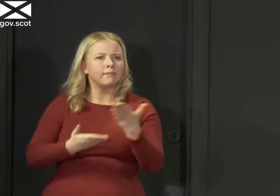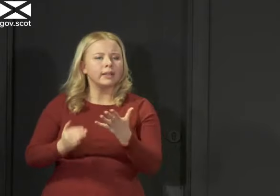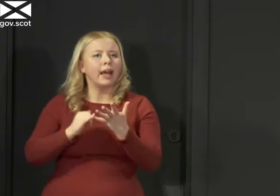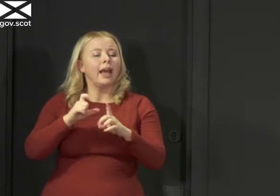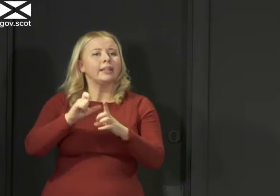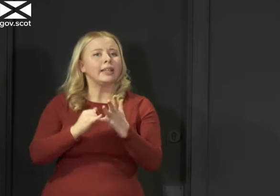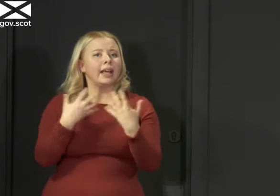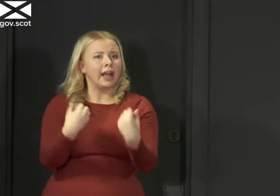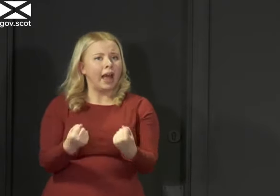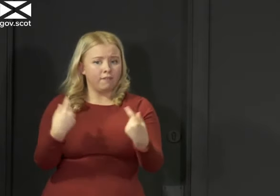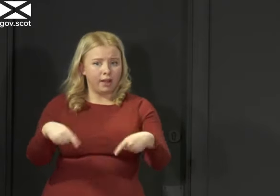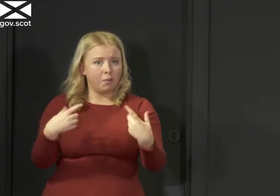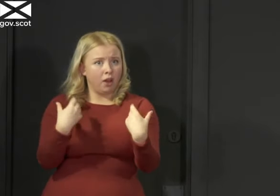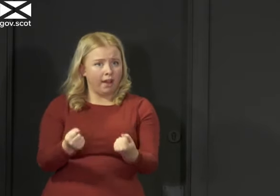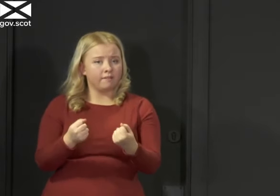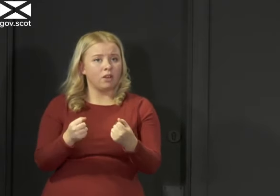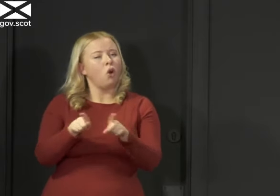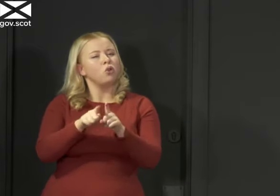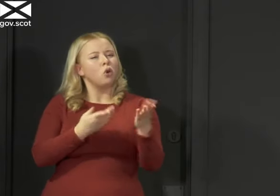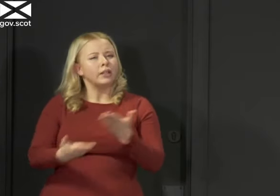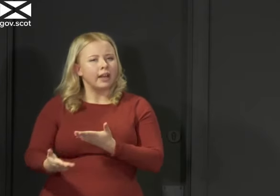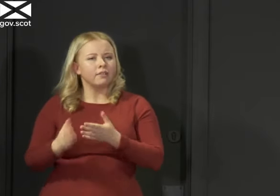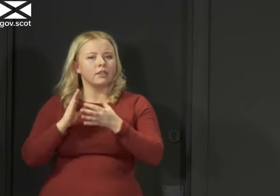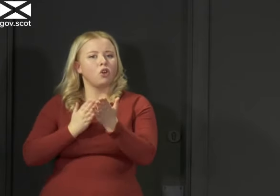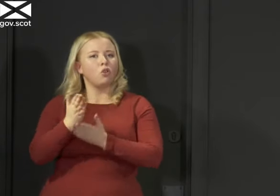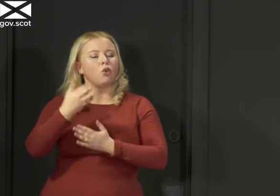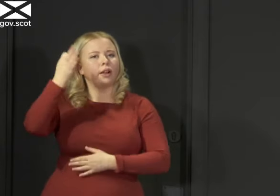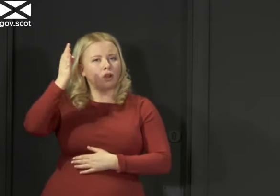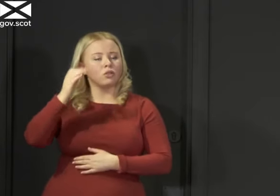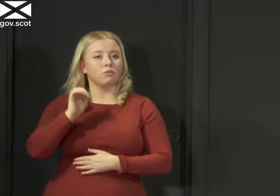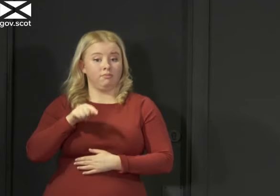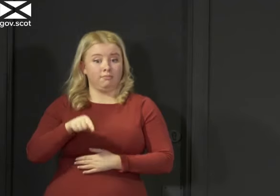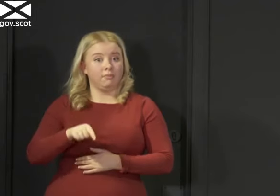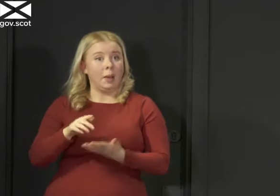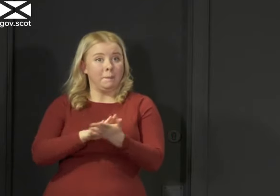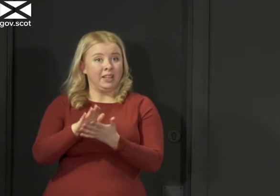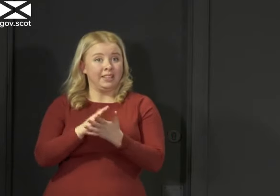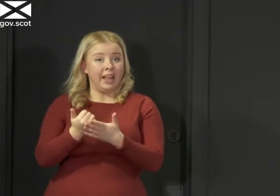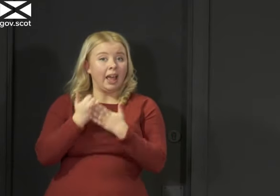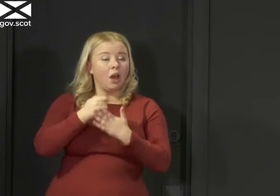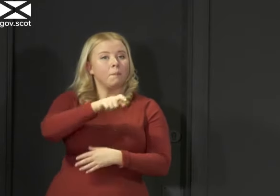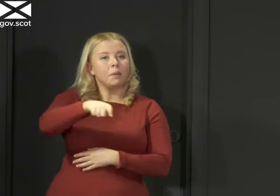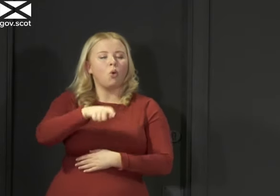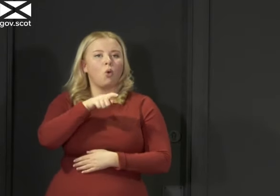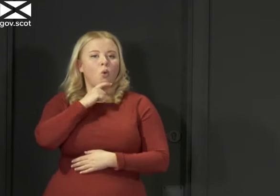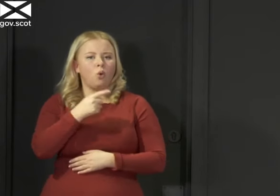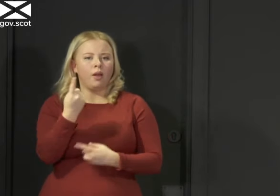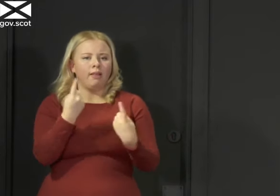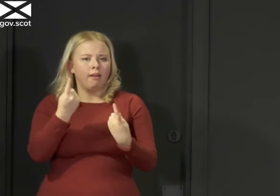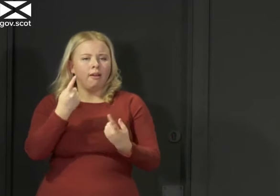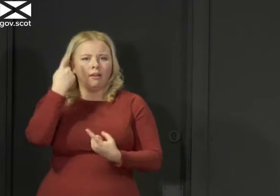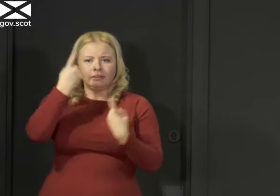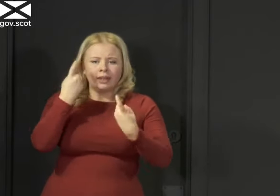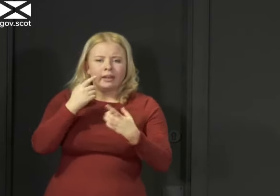available and also services that are provided by local councils. So this will help individuals who are thinking about future